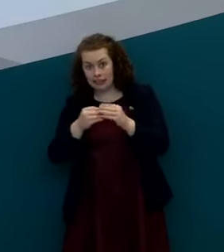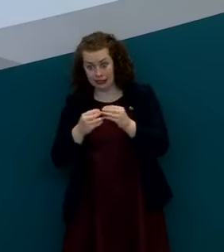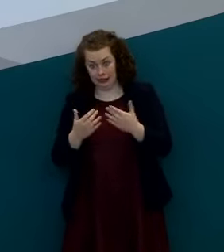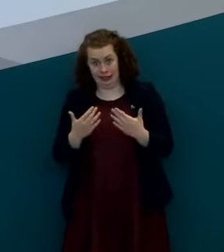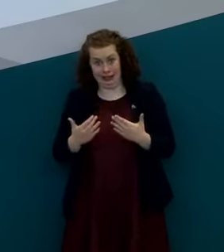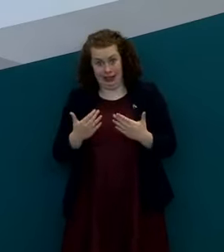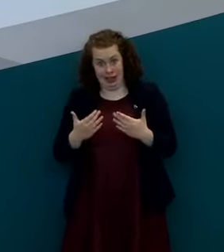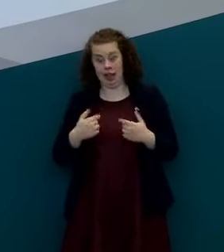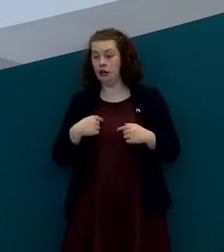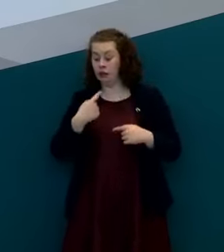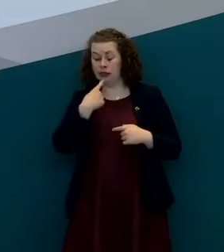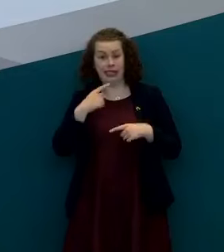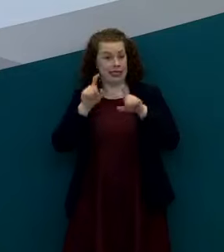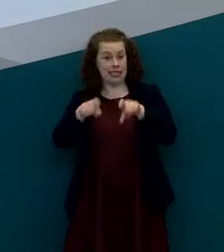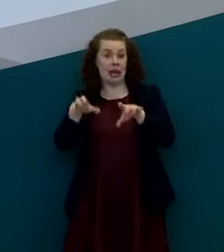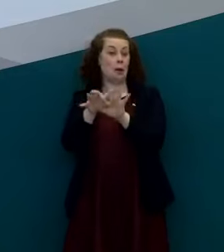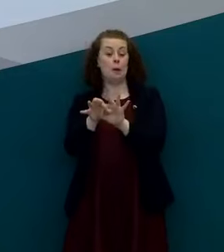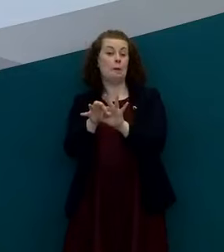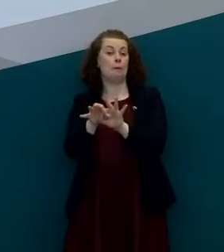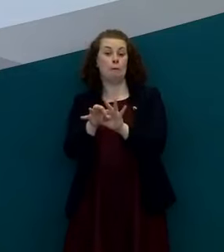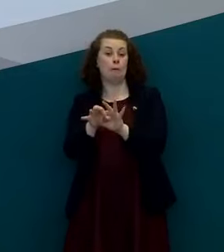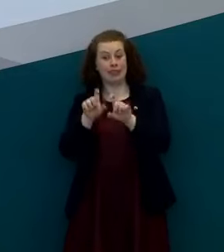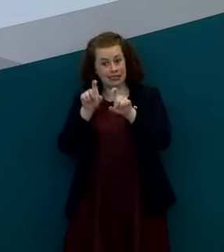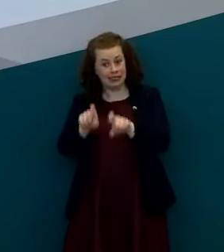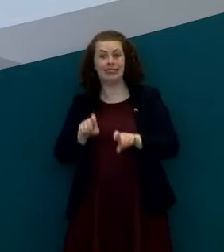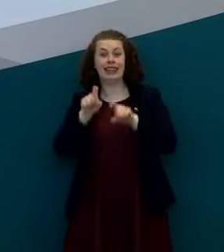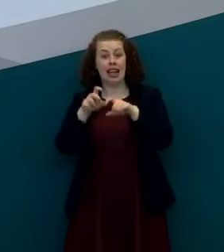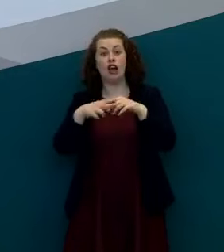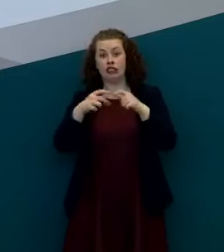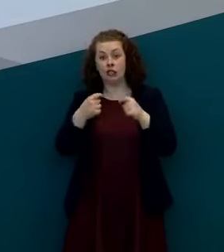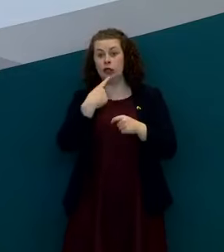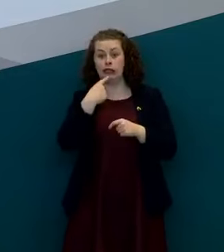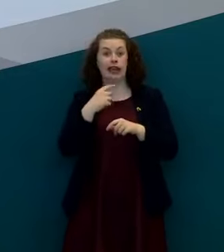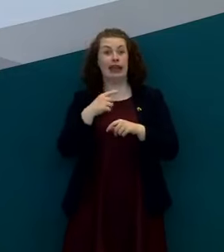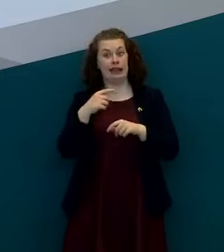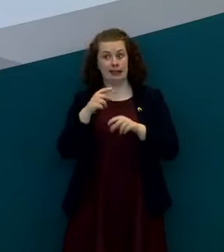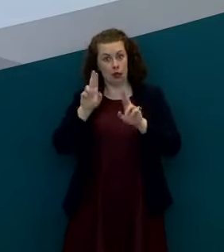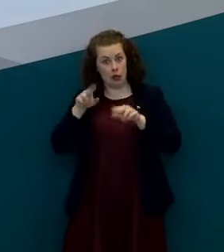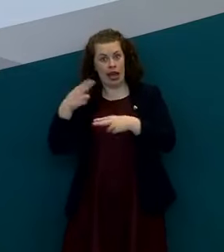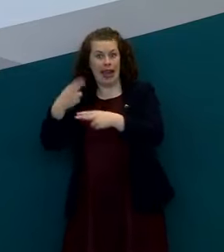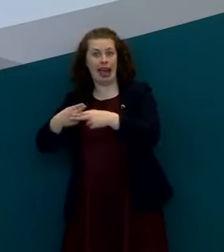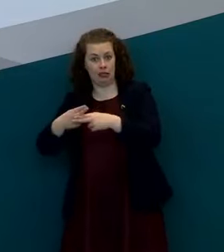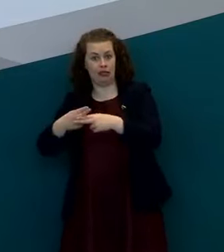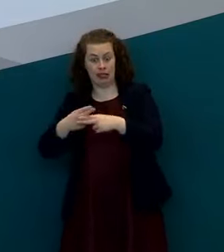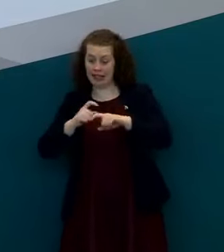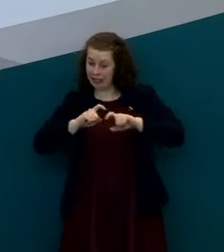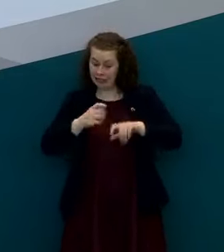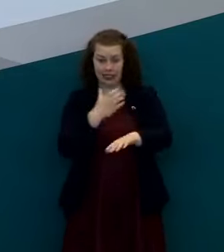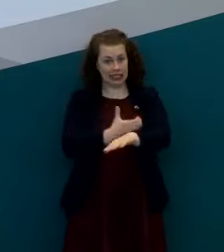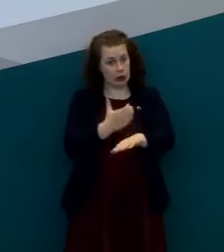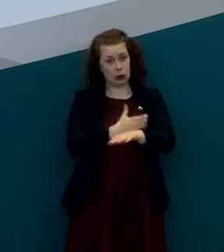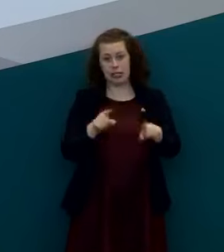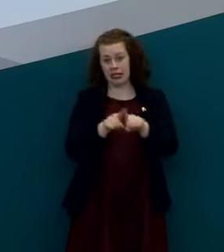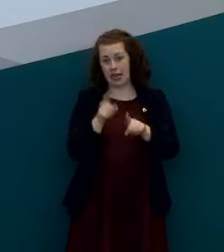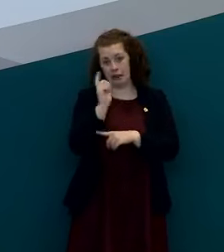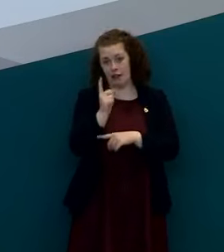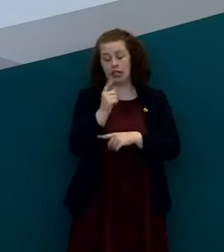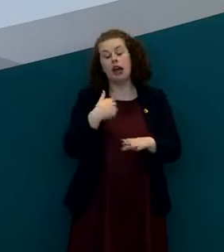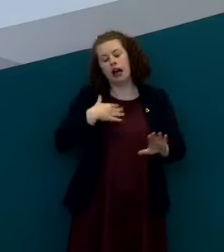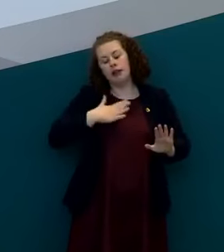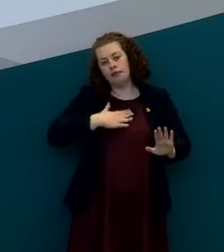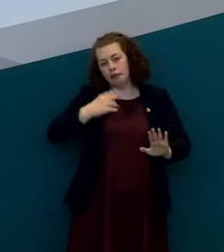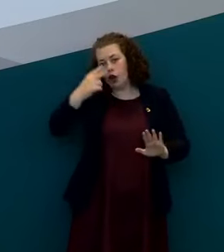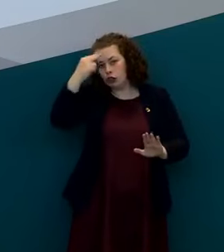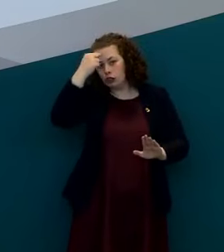at the moment is to stay at home and to stay at home for the period of time that we recommend and that continues to be the situation i understand completely of enormous